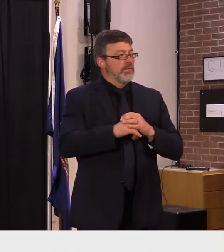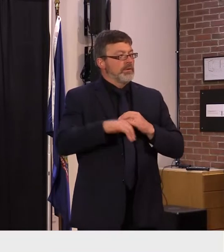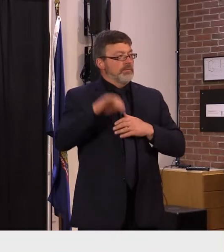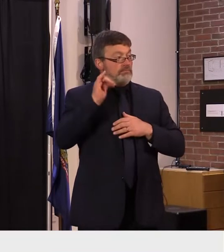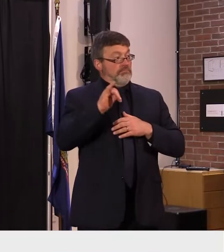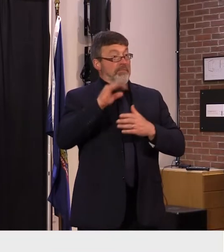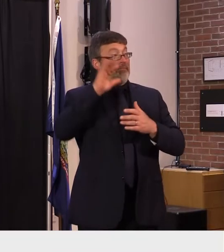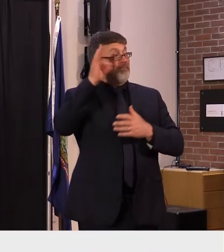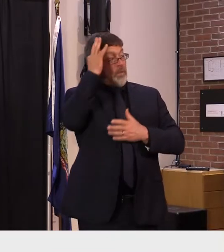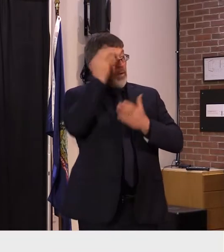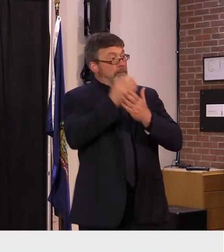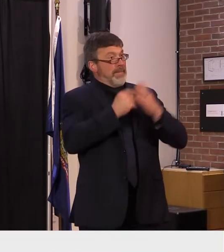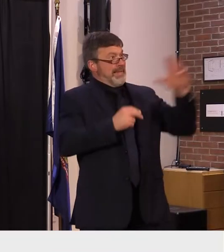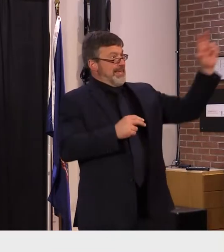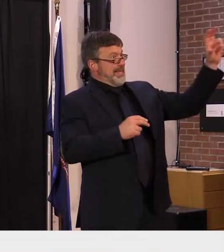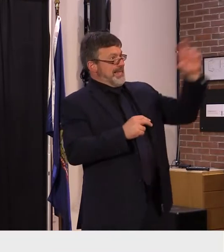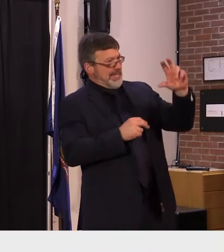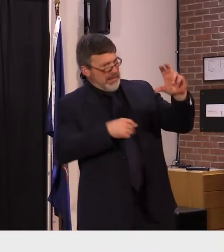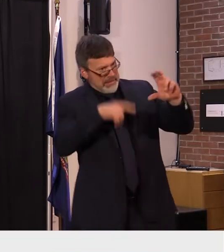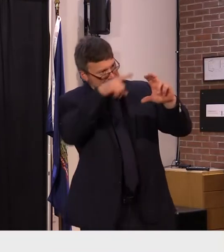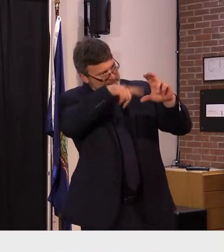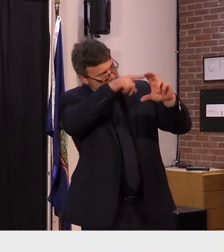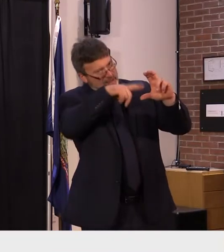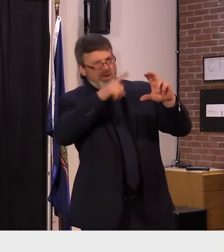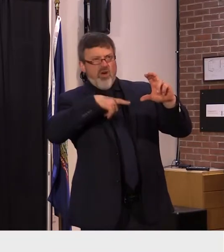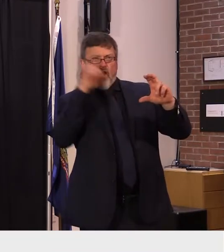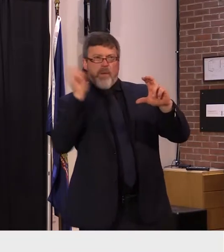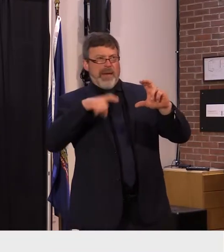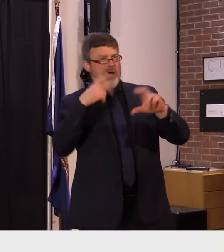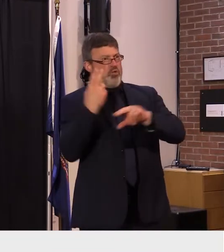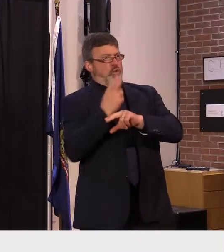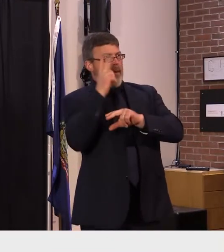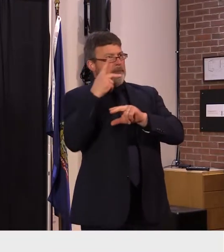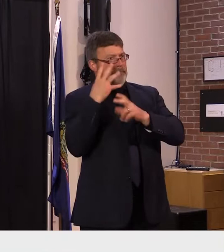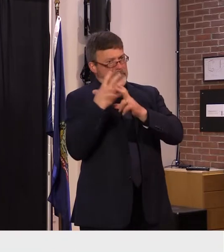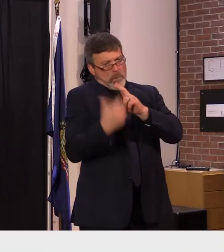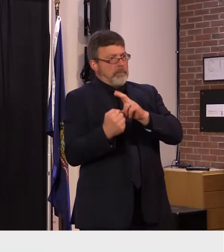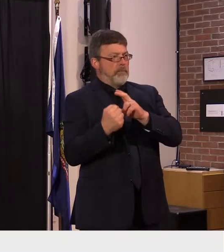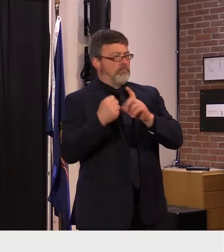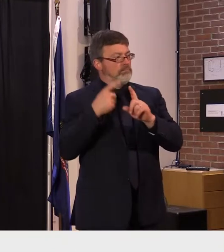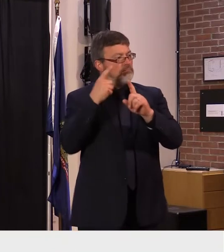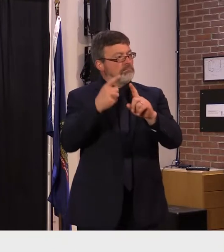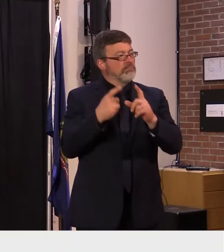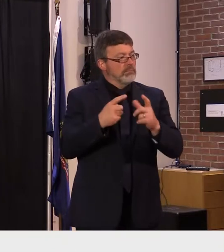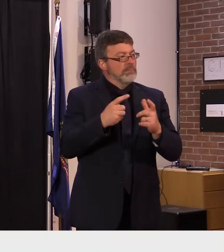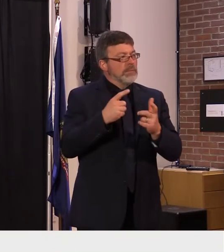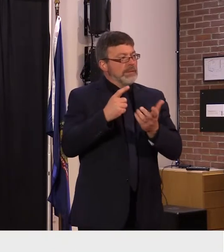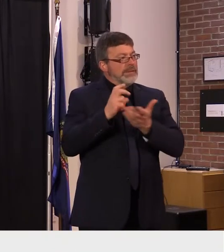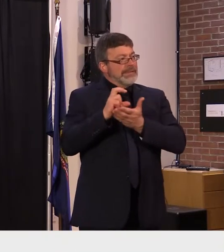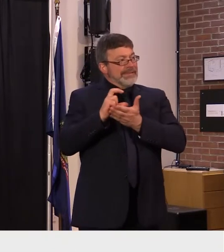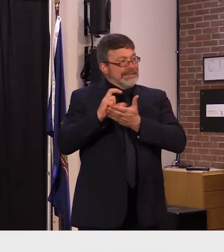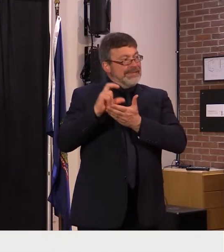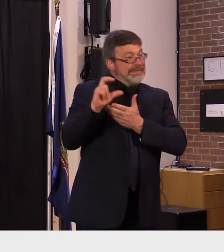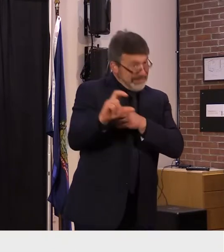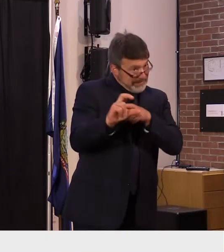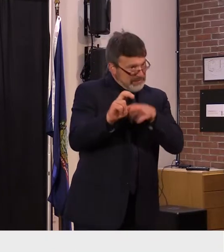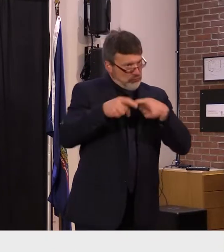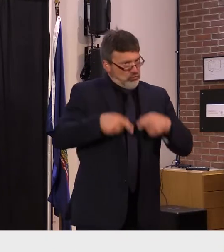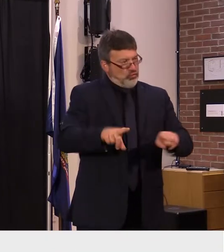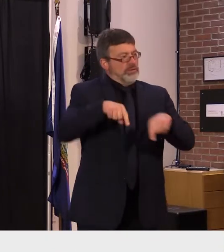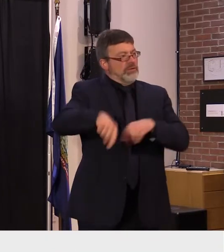emotional needs of students state level investments in this area will include investments in summer and after school programs